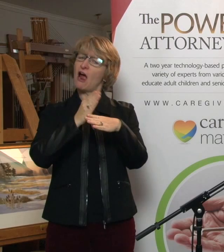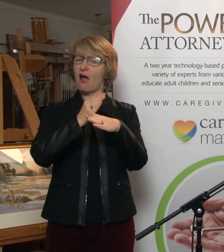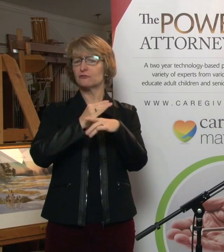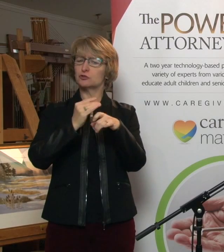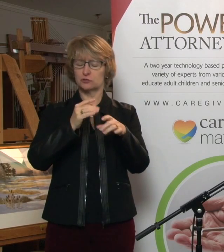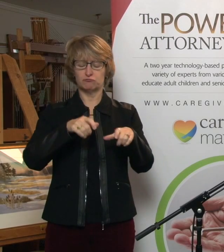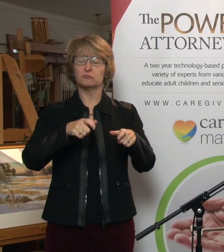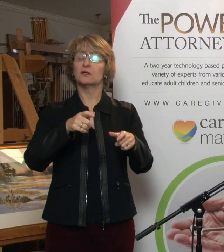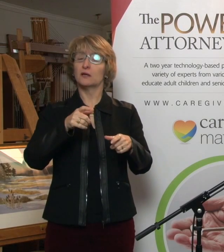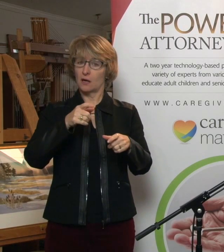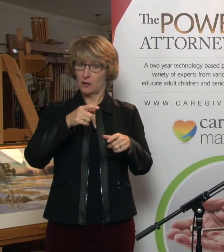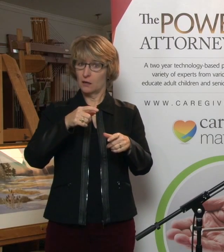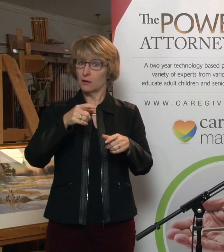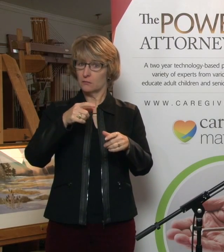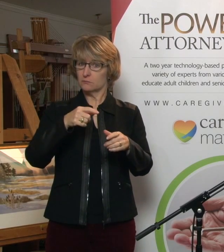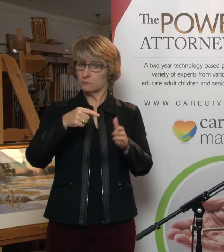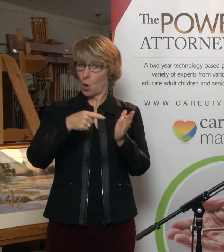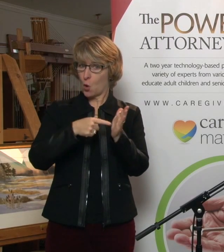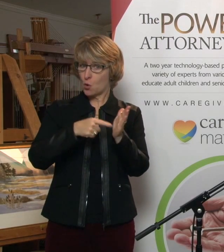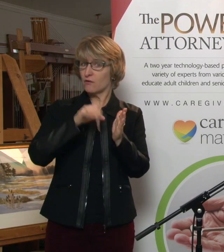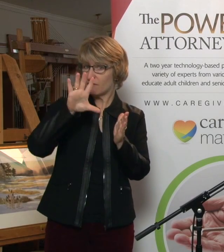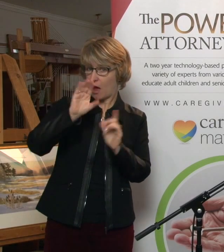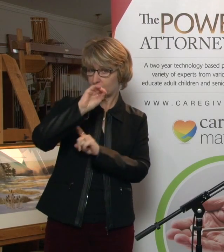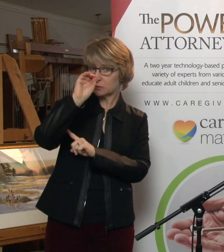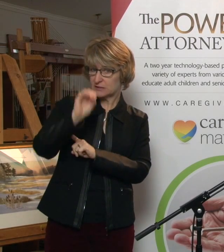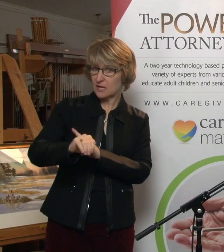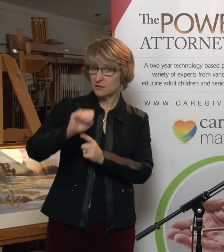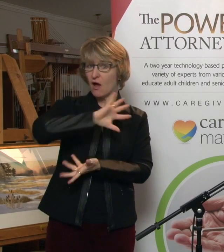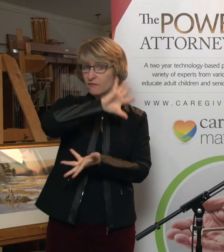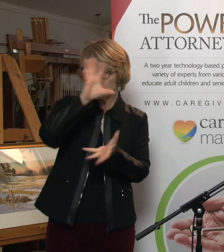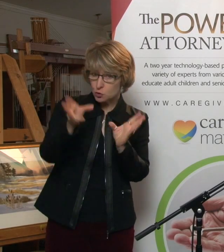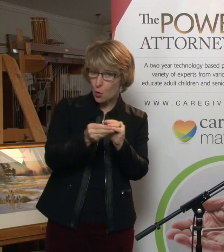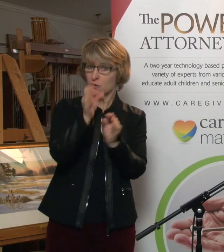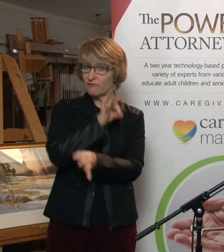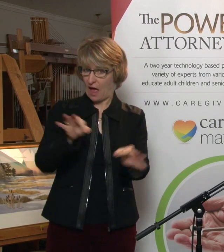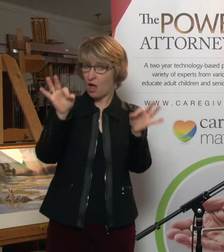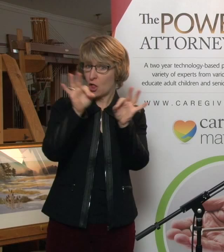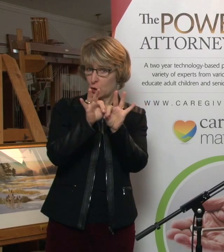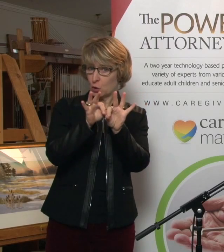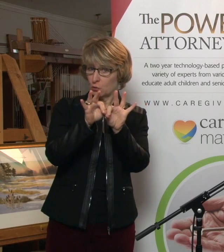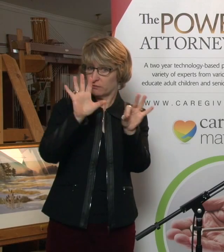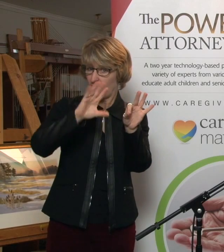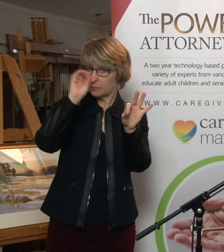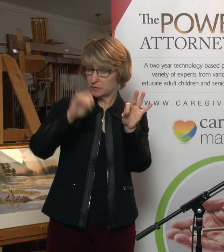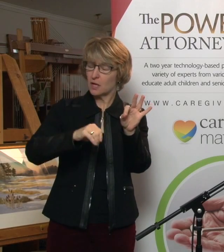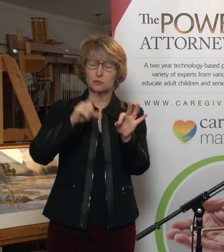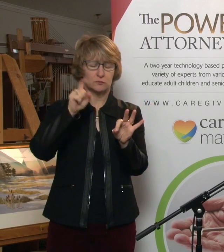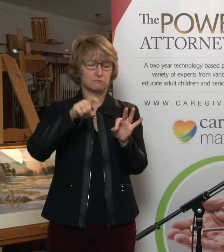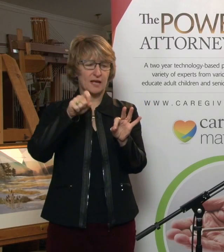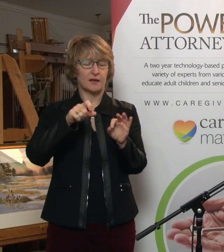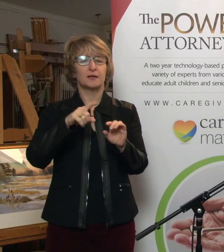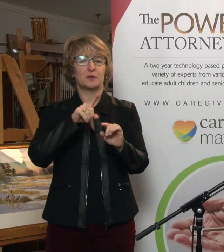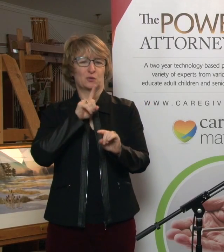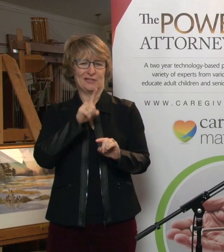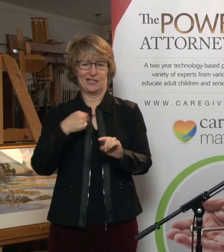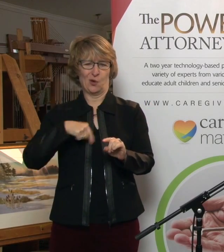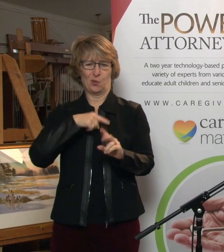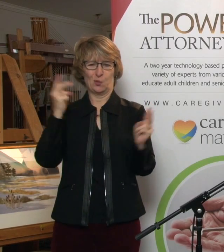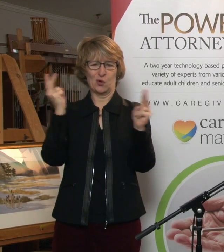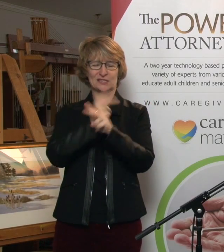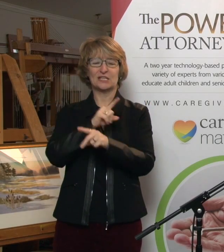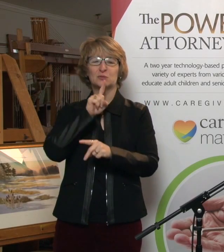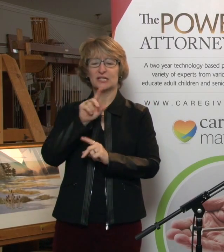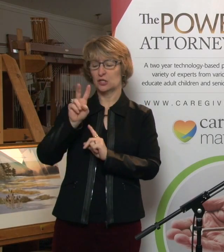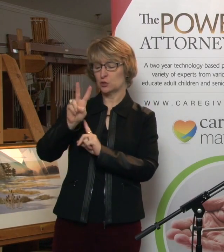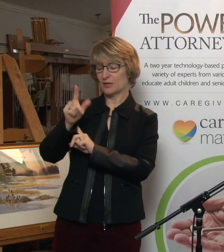entitled to 5% of the value of that estate. We make it more complicated. It's actually 2.5% of